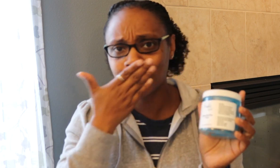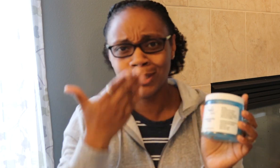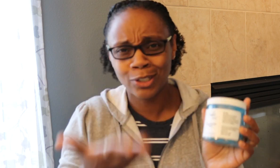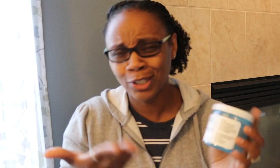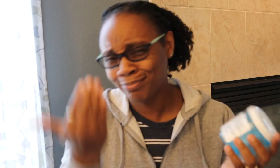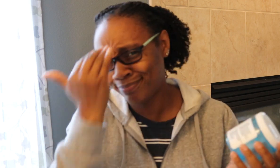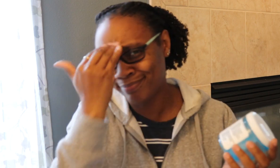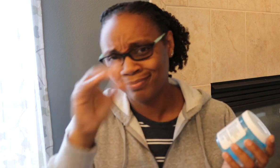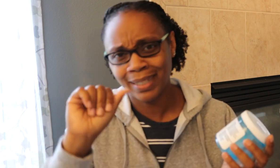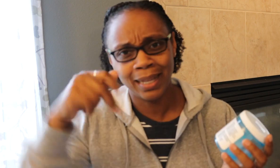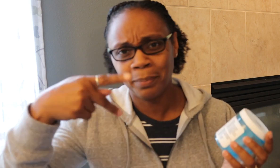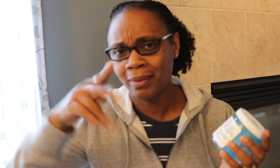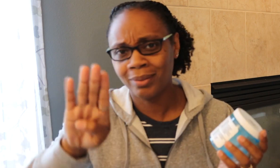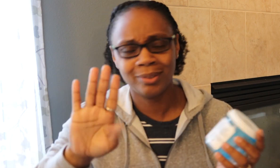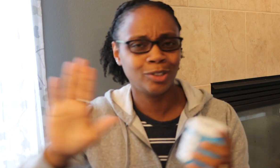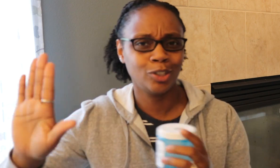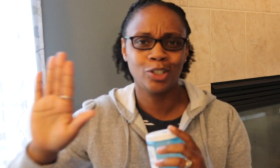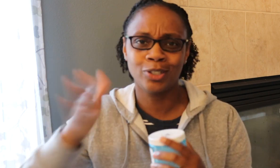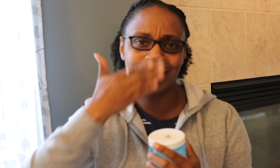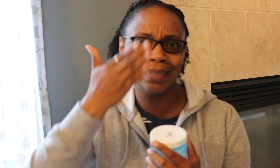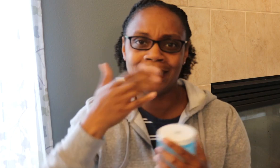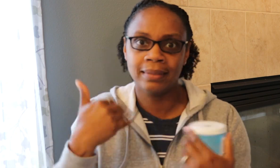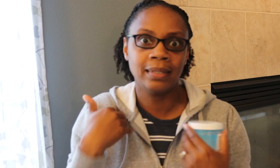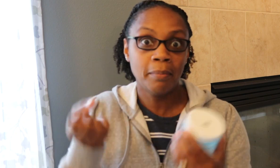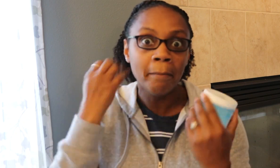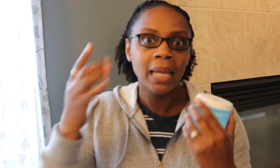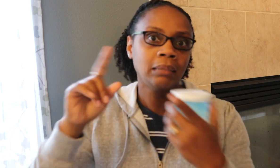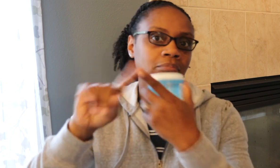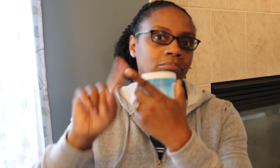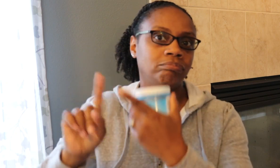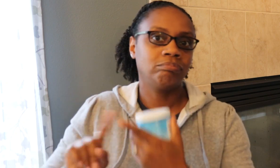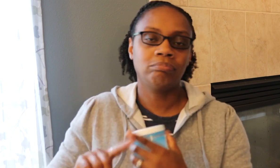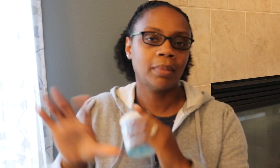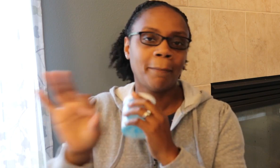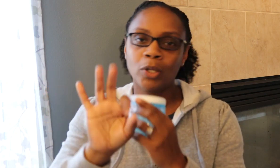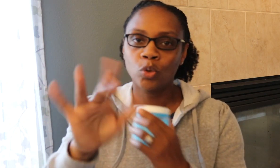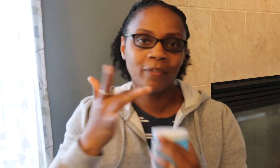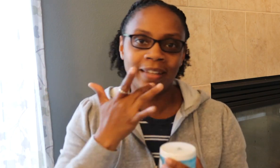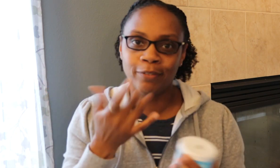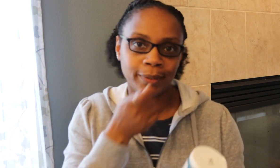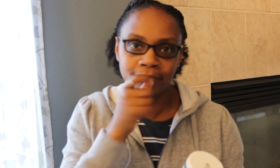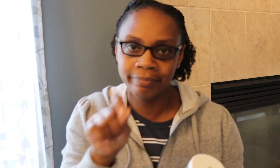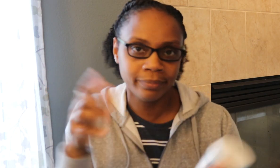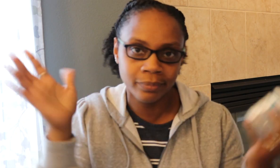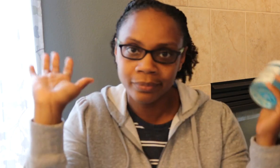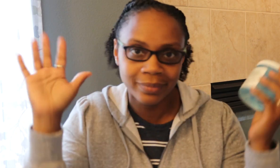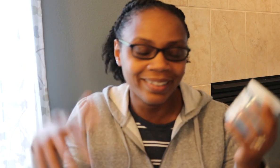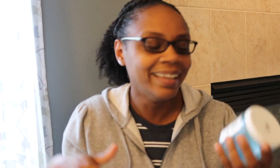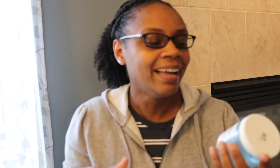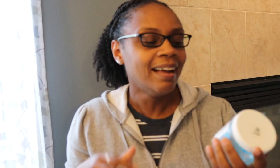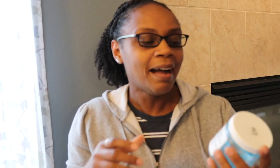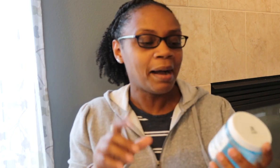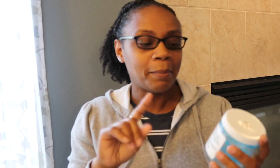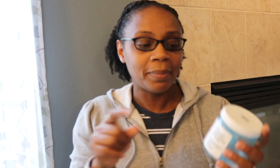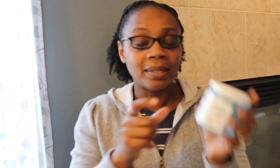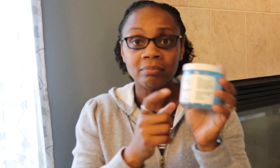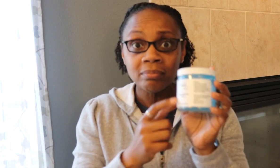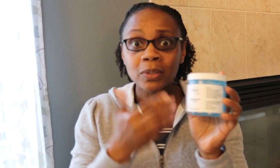love them. The scents are all great. Annabelle's has a ton of scents, so you pretty much just pick your favorite and that's all I can say about that.